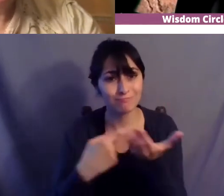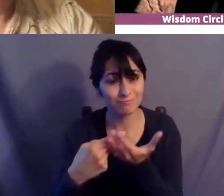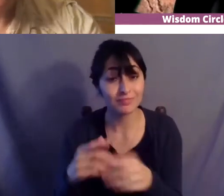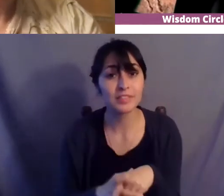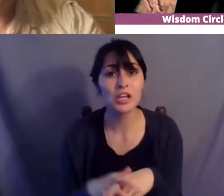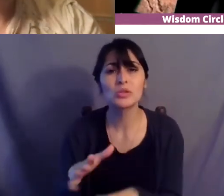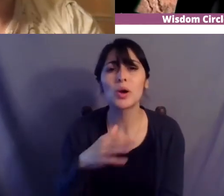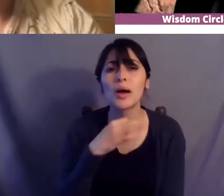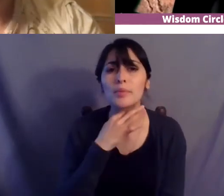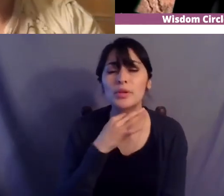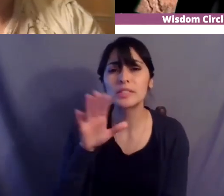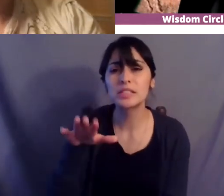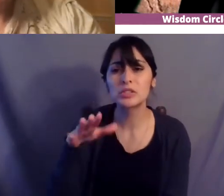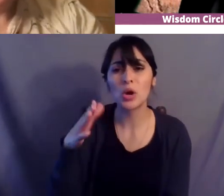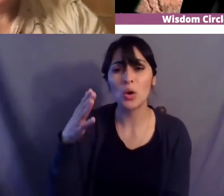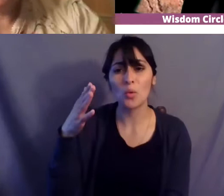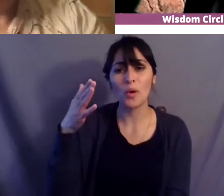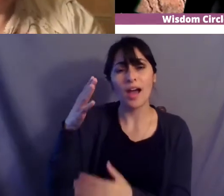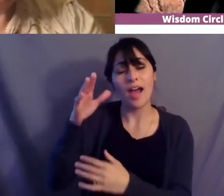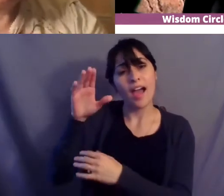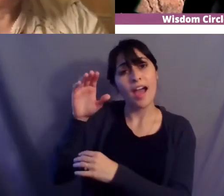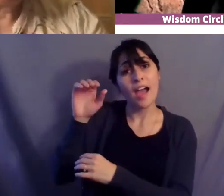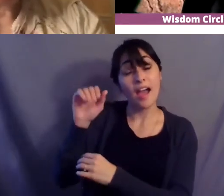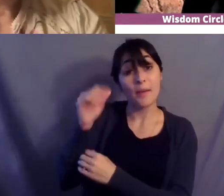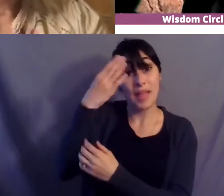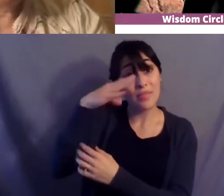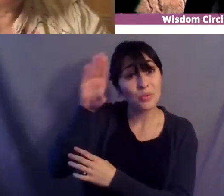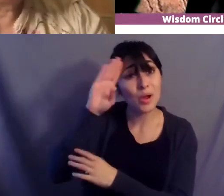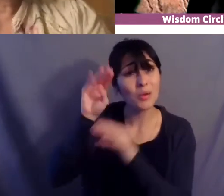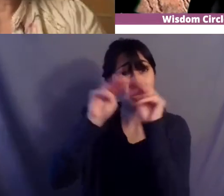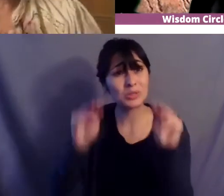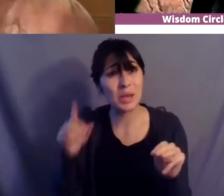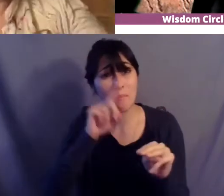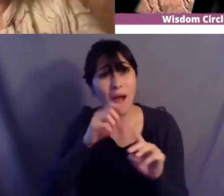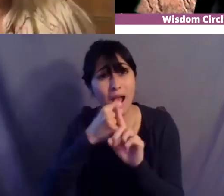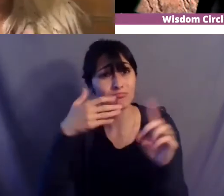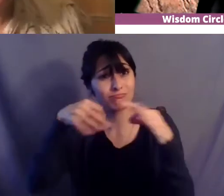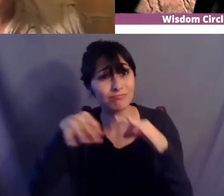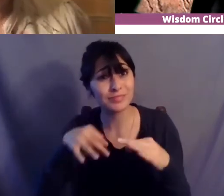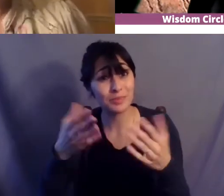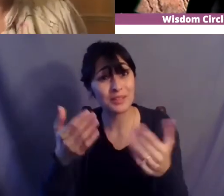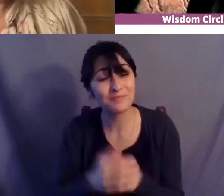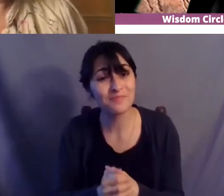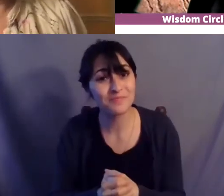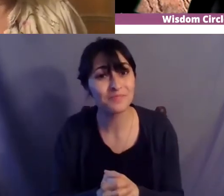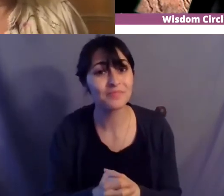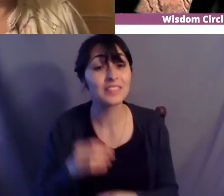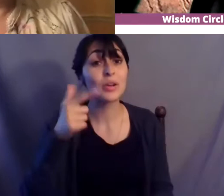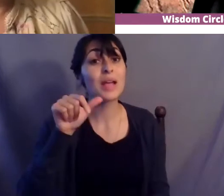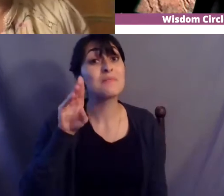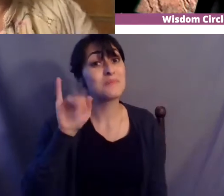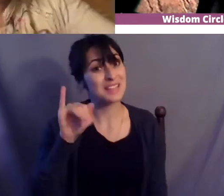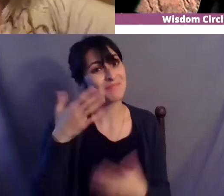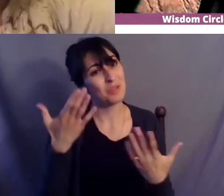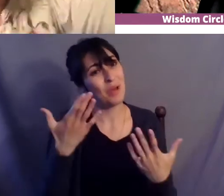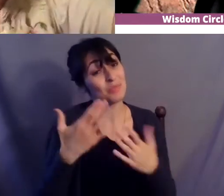and museums just really briefly yeah real briefly um negative colonialism okay like